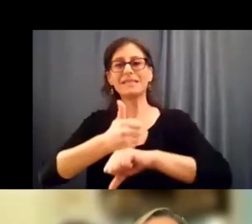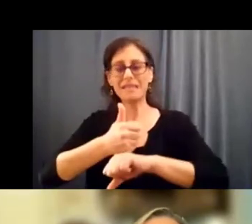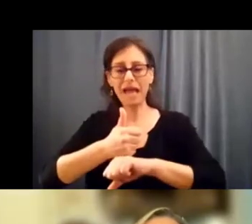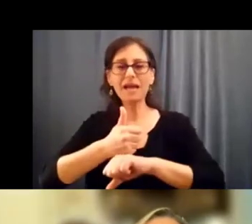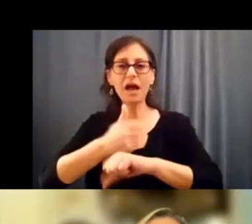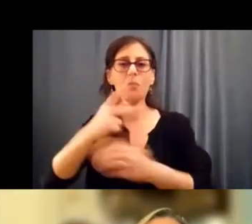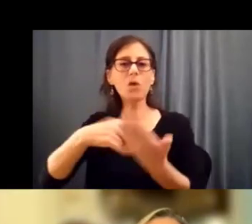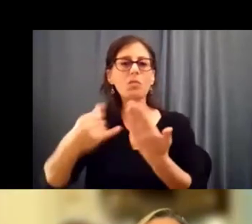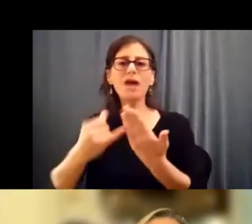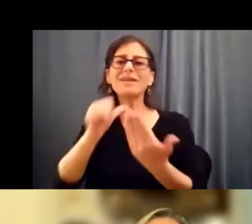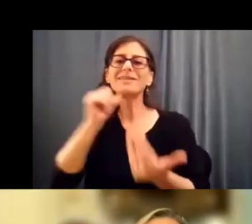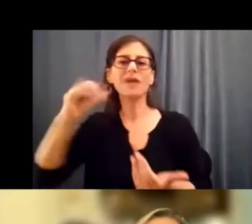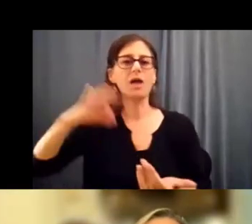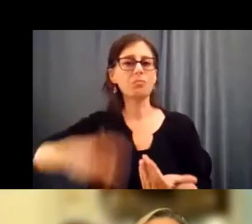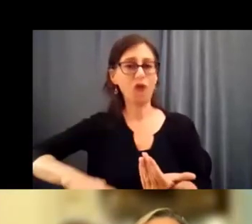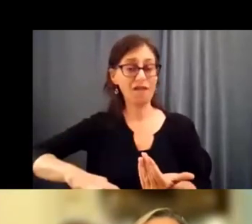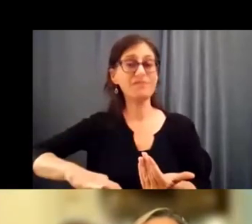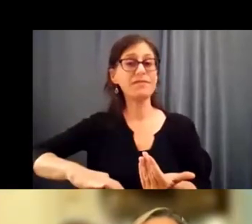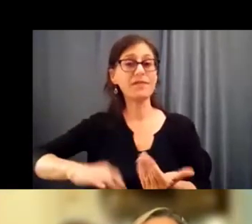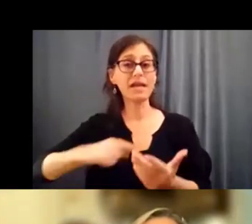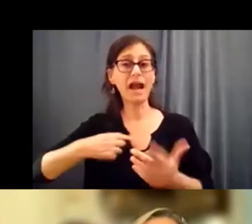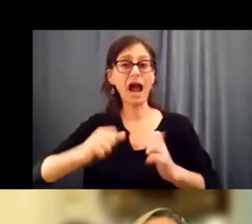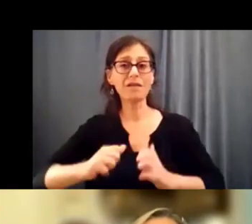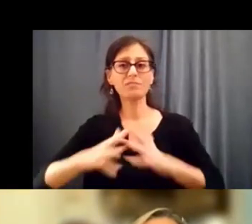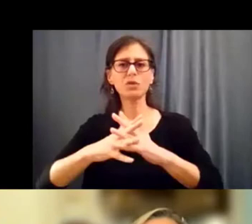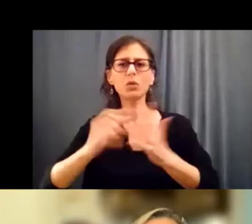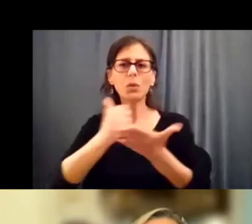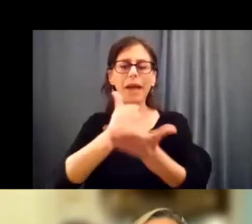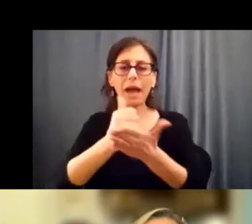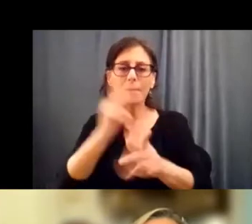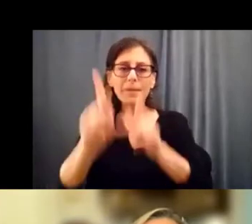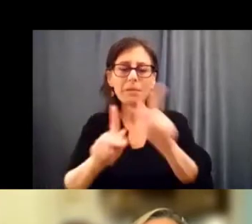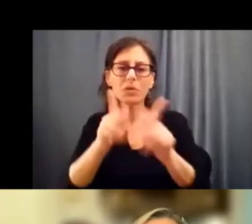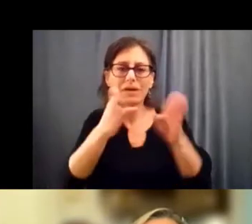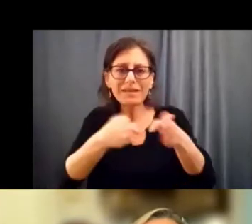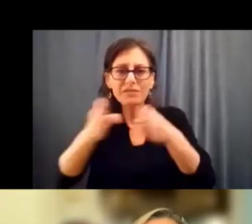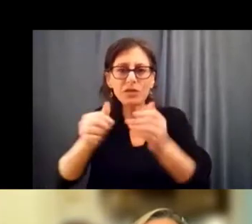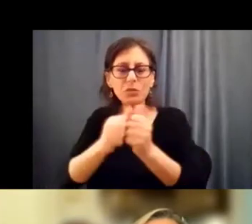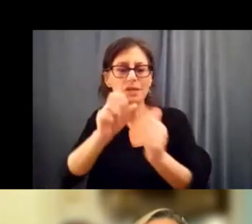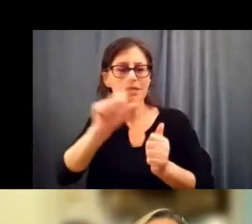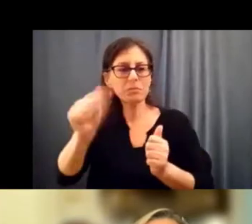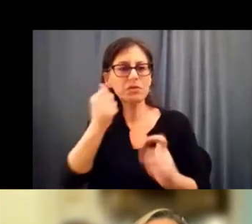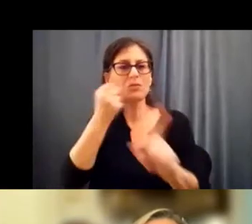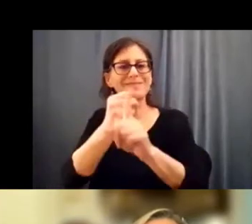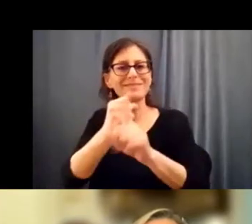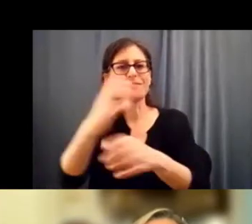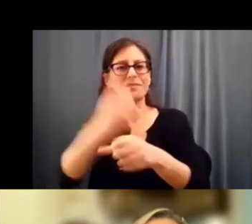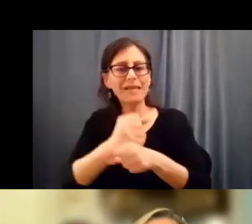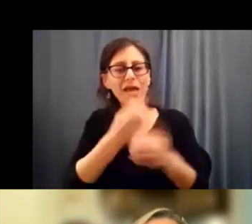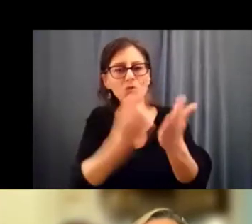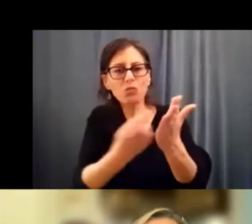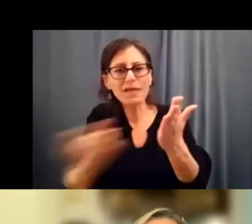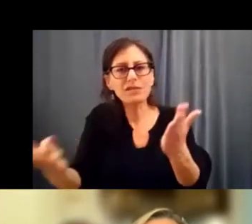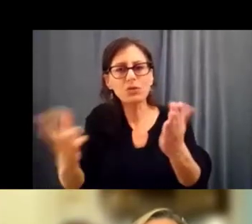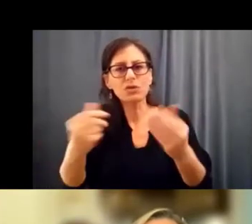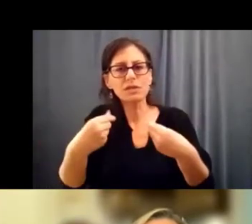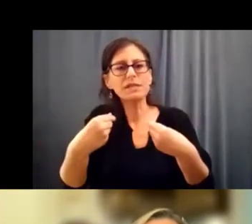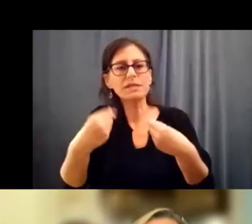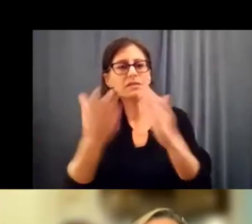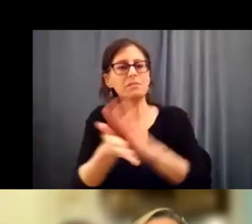not-for-profit organization that I started to assist individuals with disabilities with achieving resources so they could be independent,